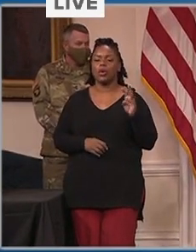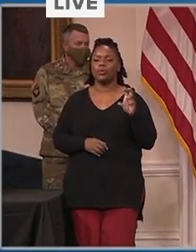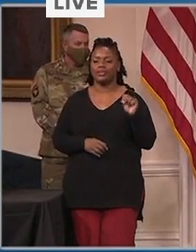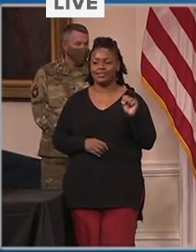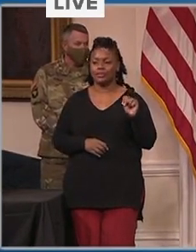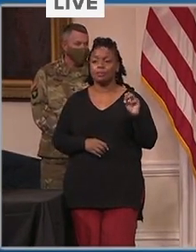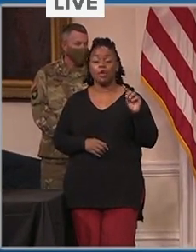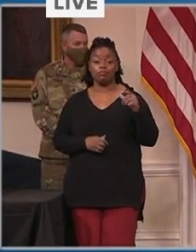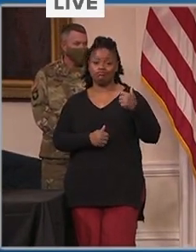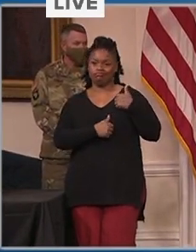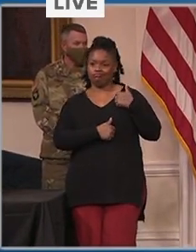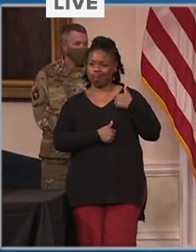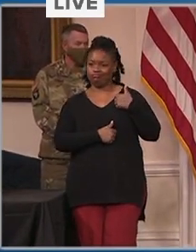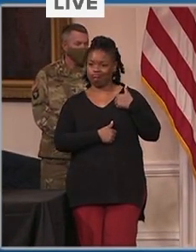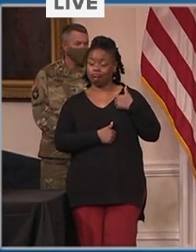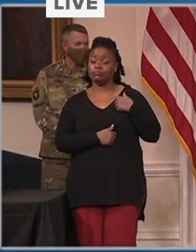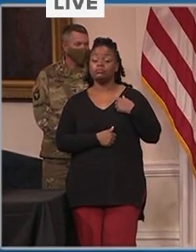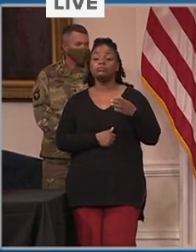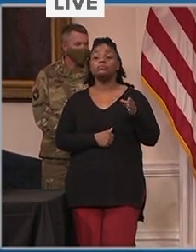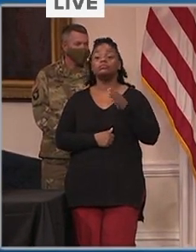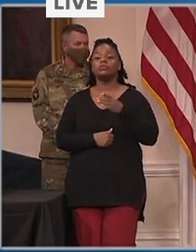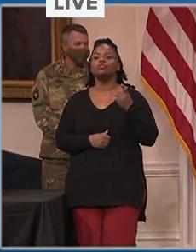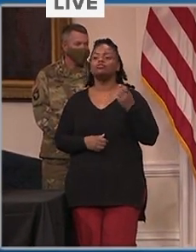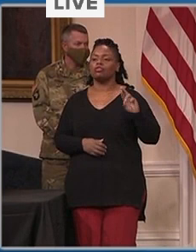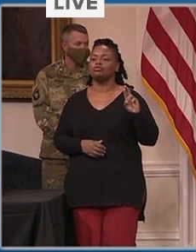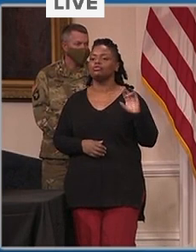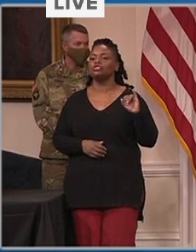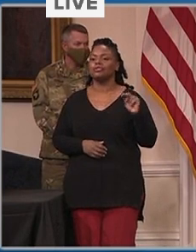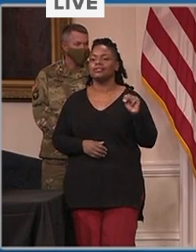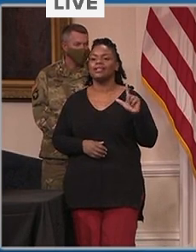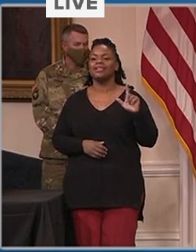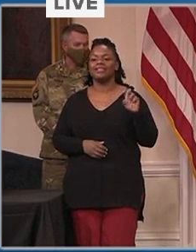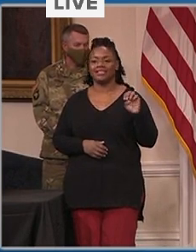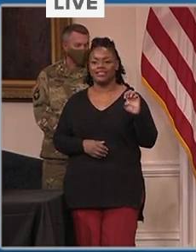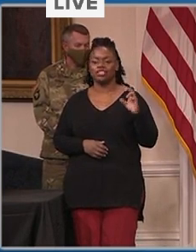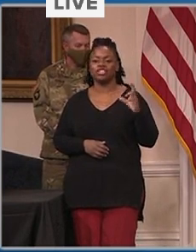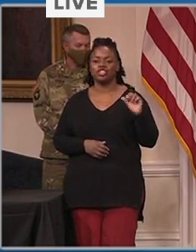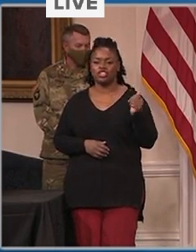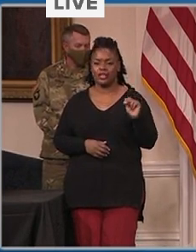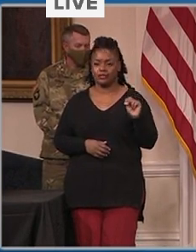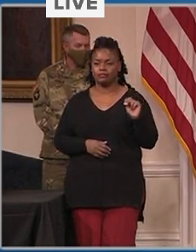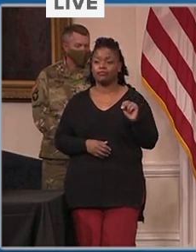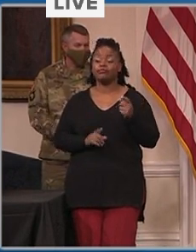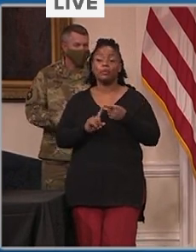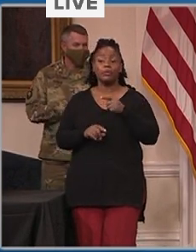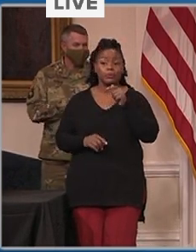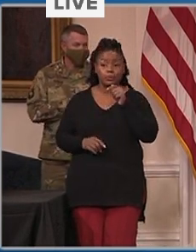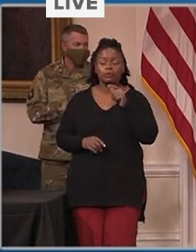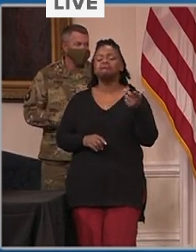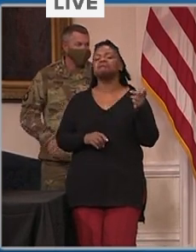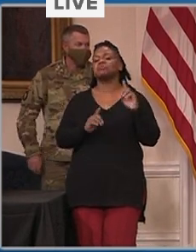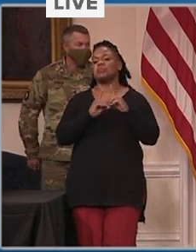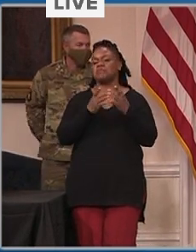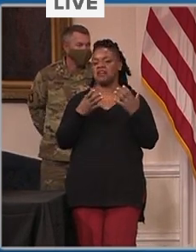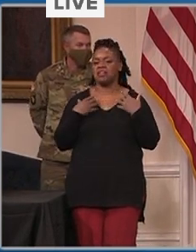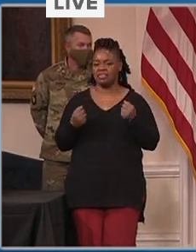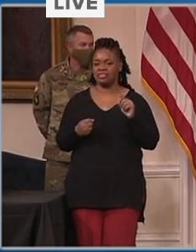Jin Lee and Chan Deputy Secretary at the Maryland Department of Health. We begin 2021